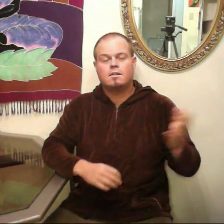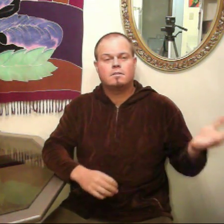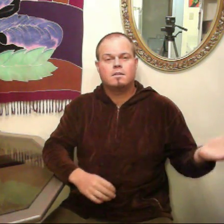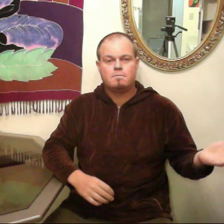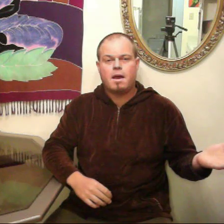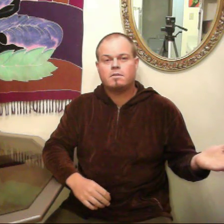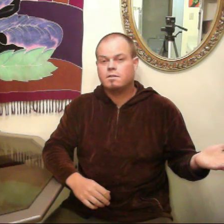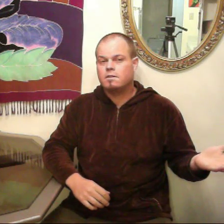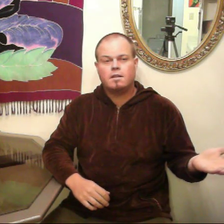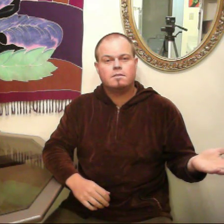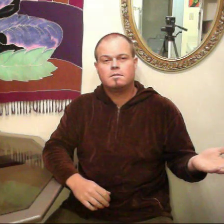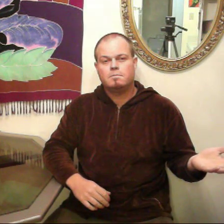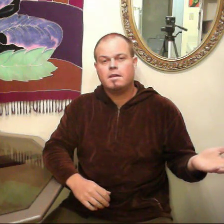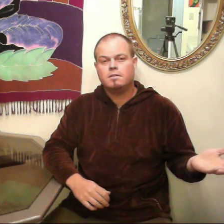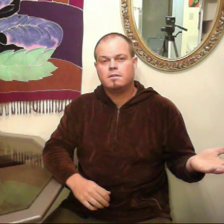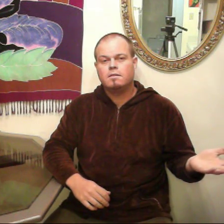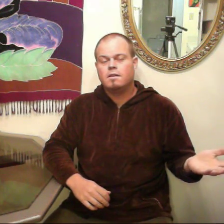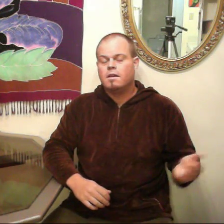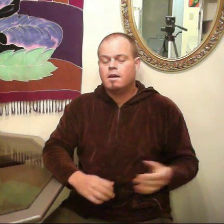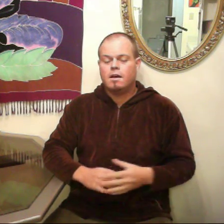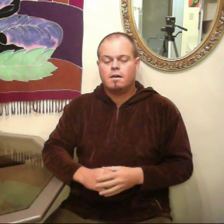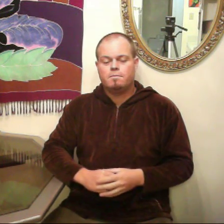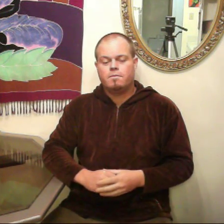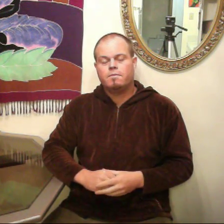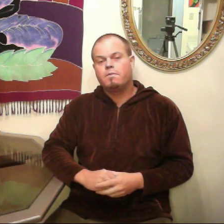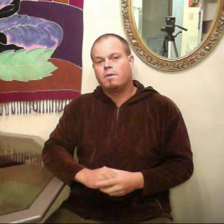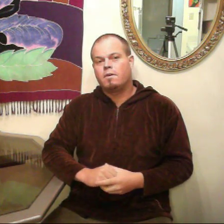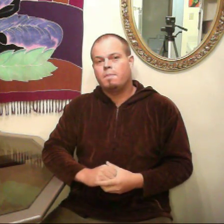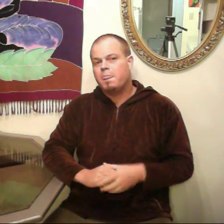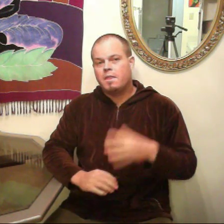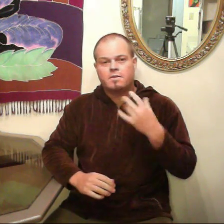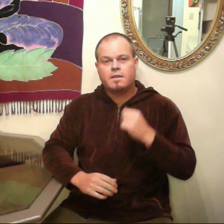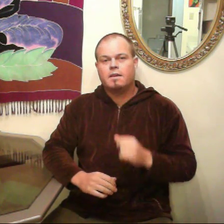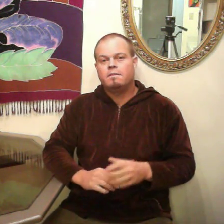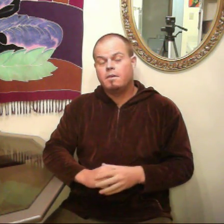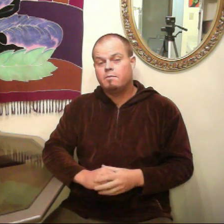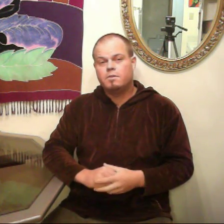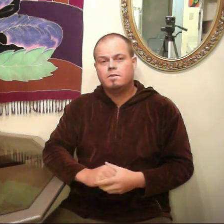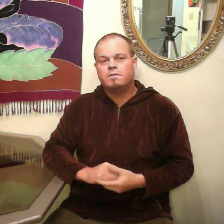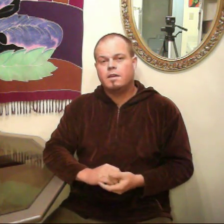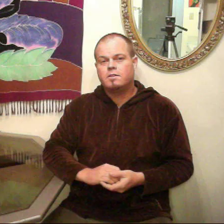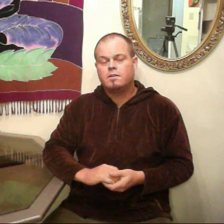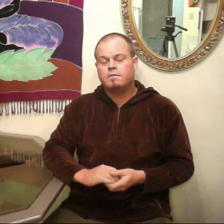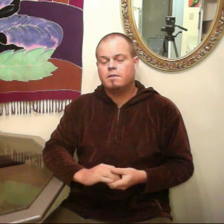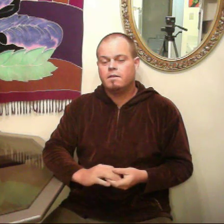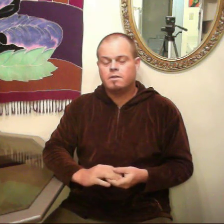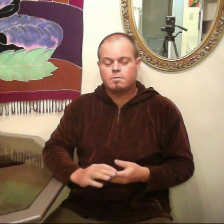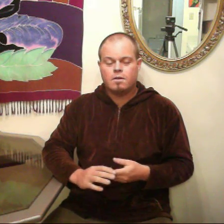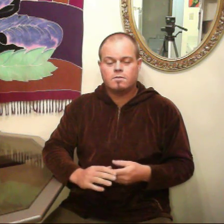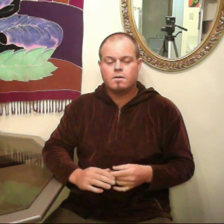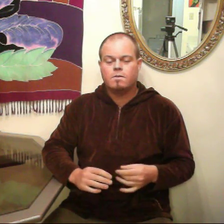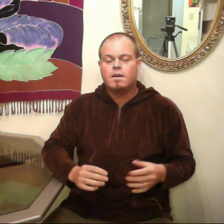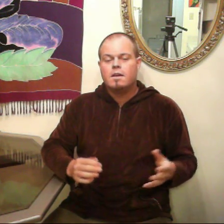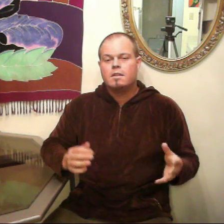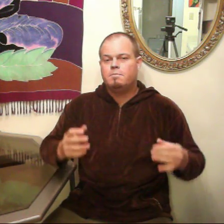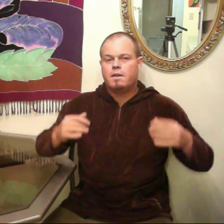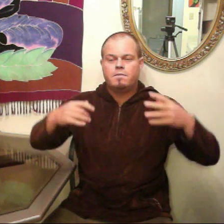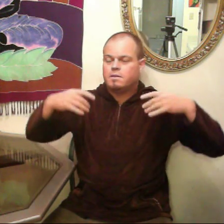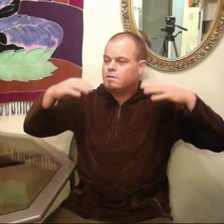just as the master cleanse is amazing for the skin and rejuvenation of the liver as well. So, the benefits,